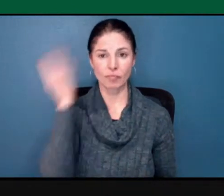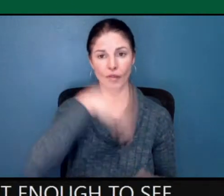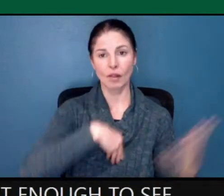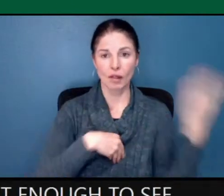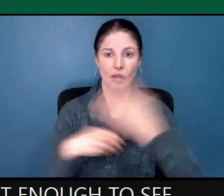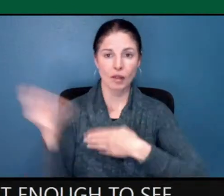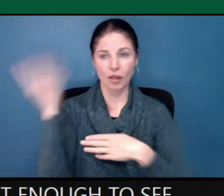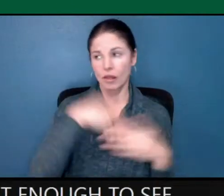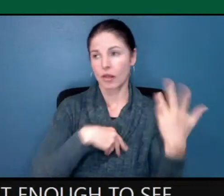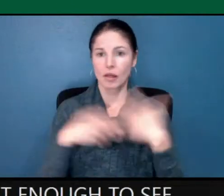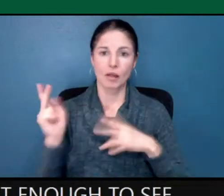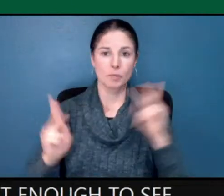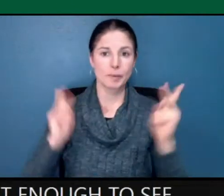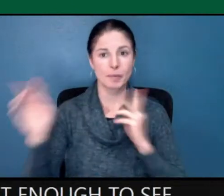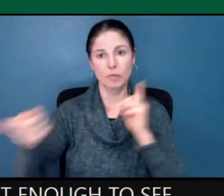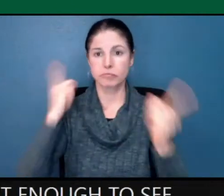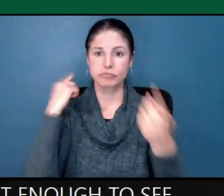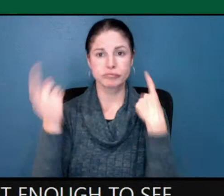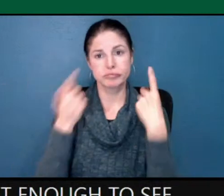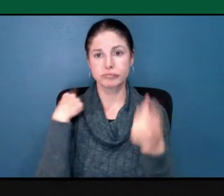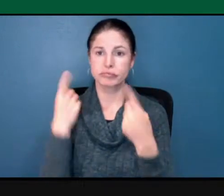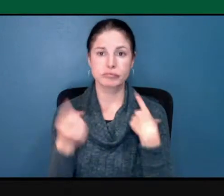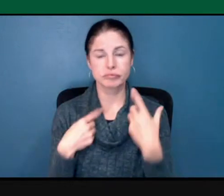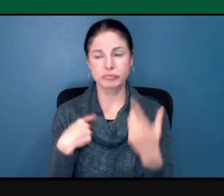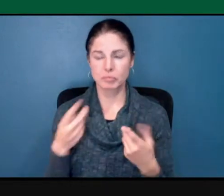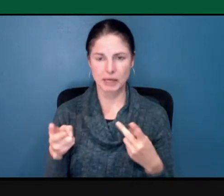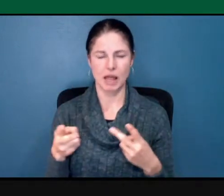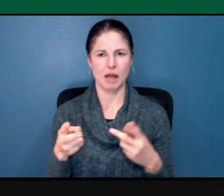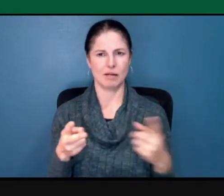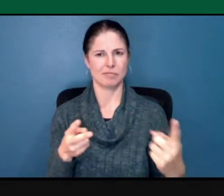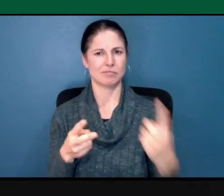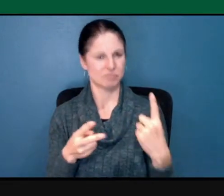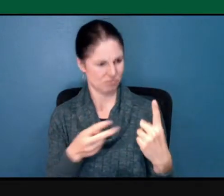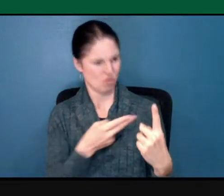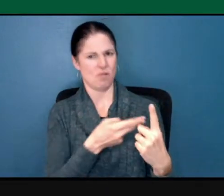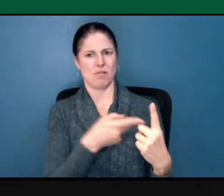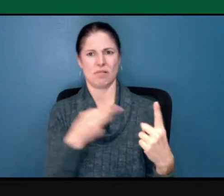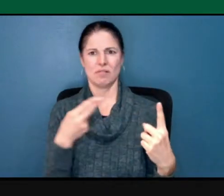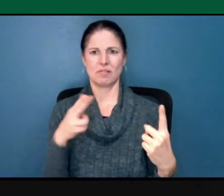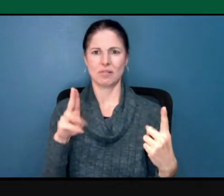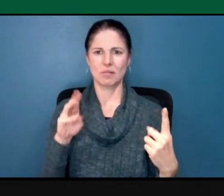-one relationships, we begin to re-examine our own biases.